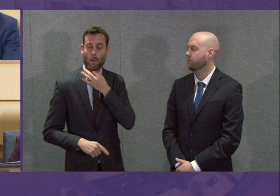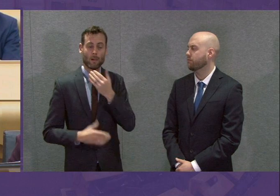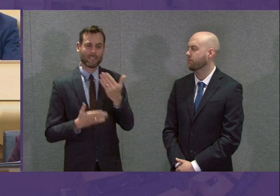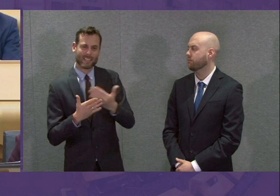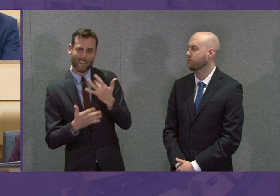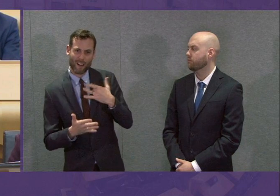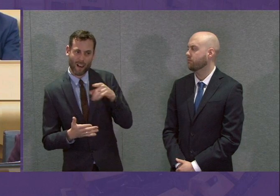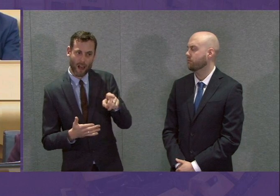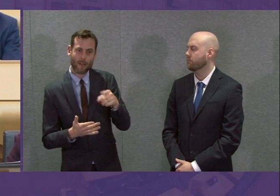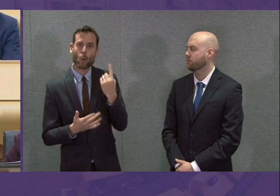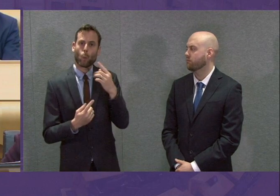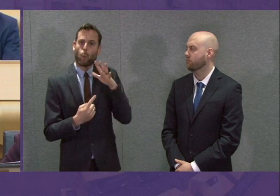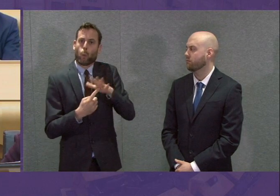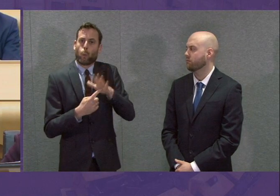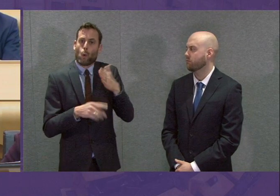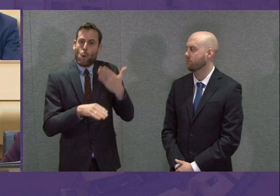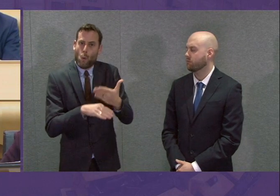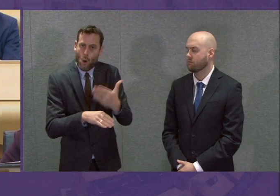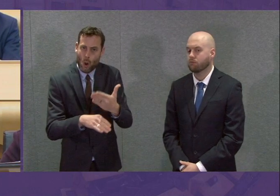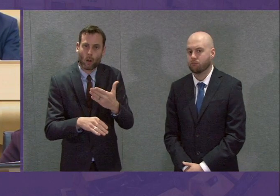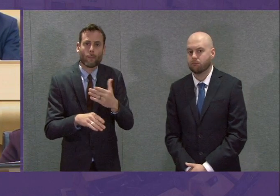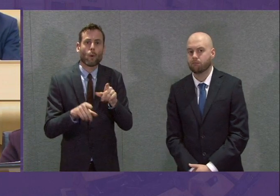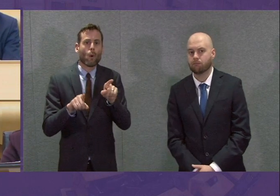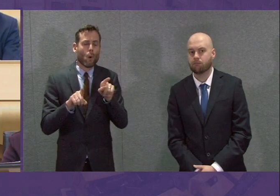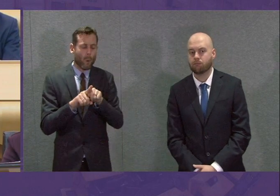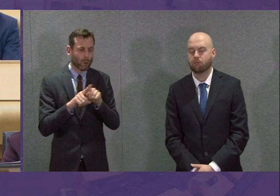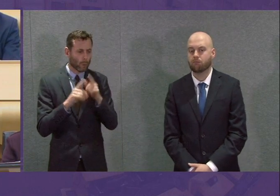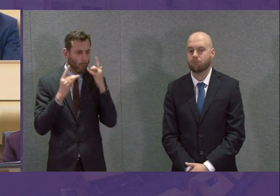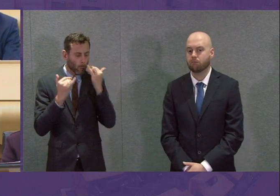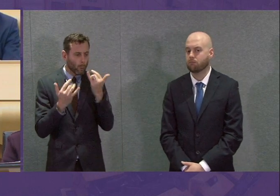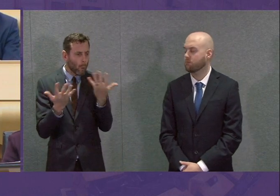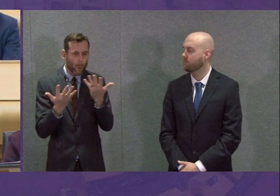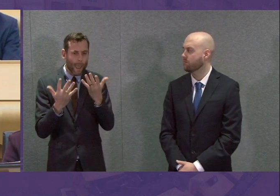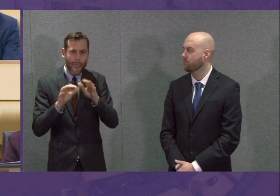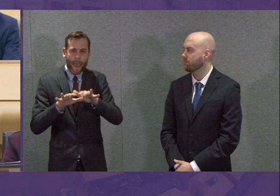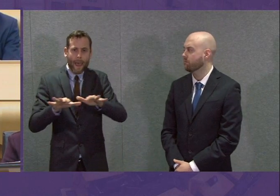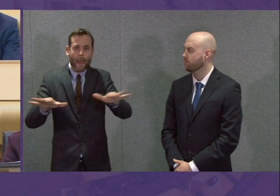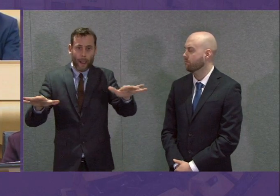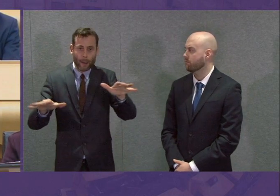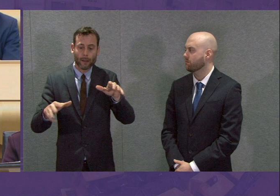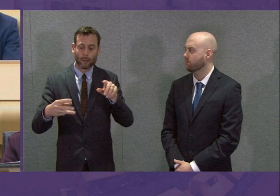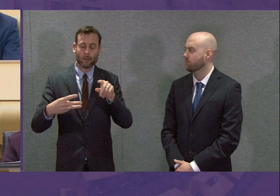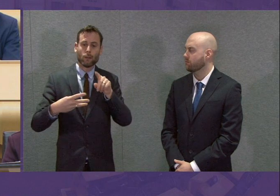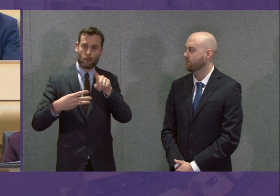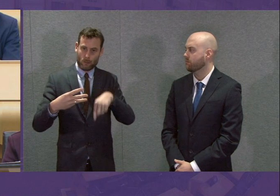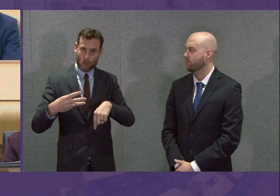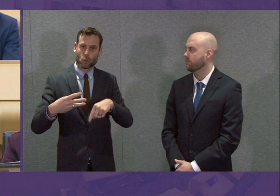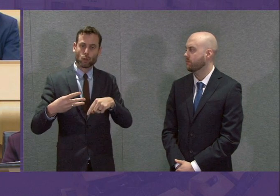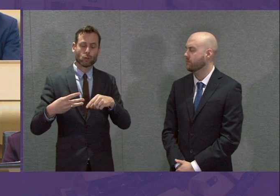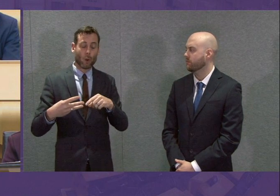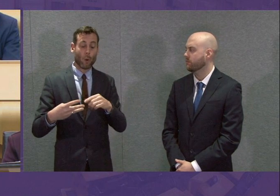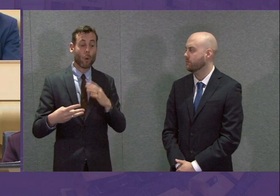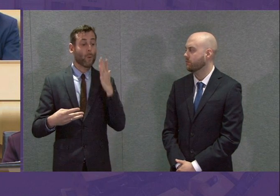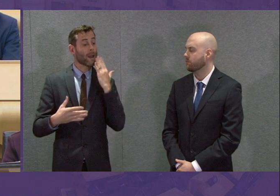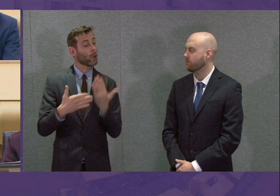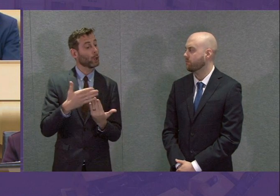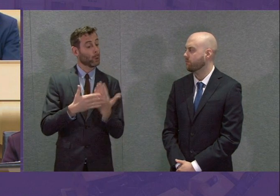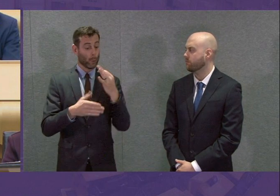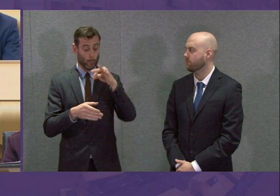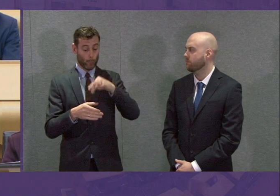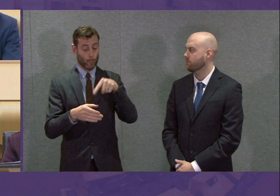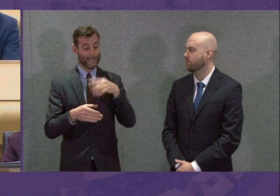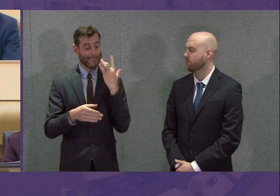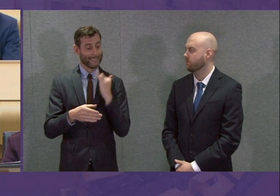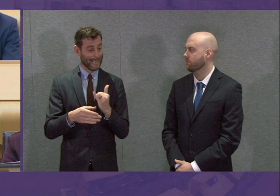and population surveillance so that we know what is happening with the spread of the virus. But that additional one, if these new tests become available in